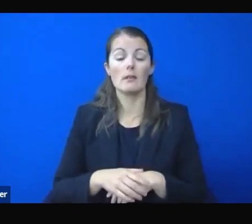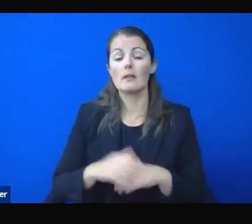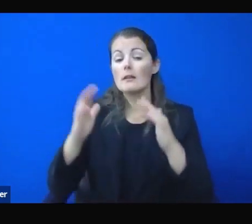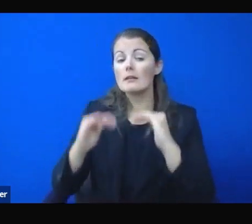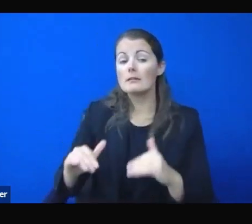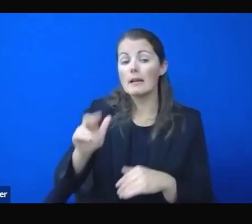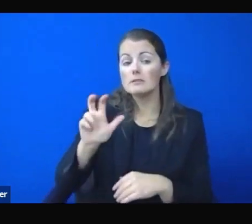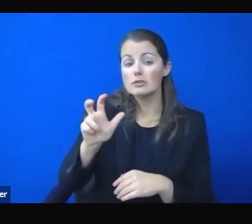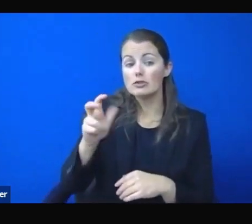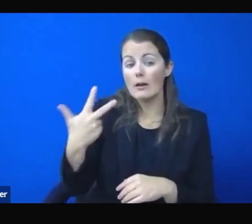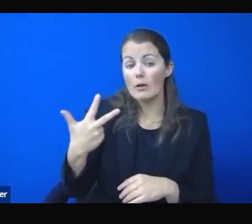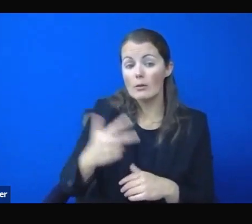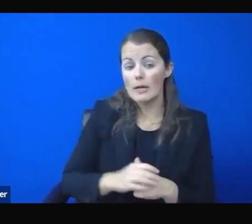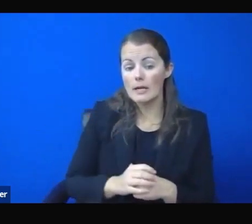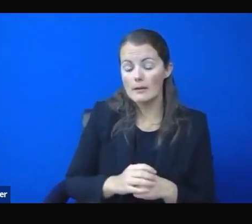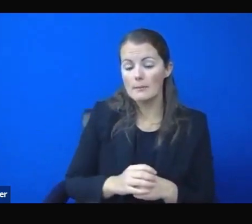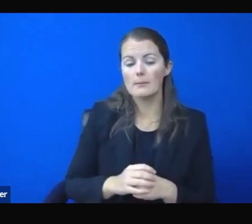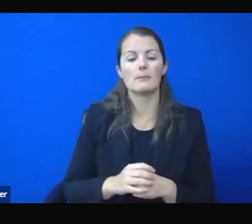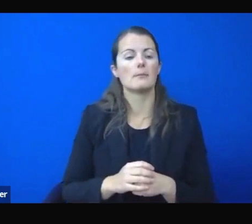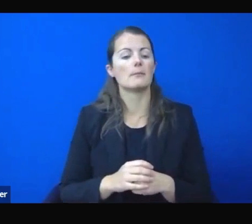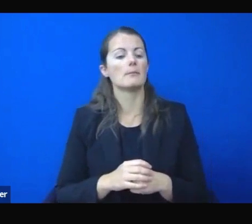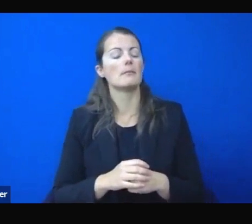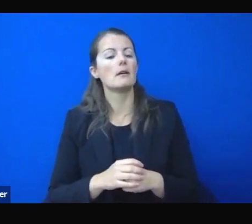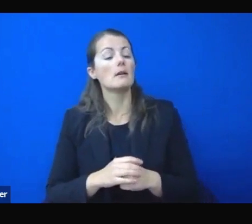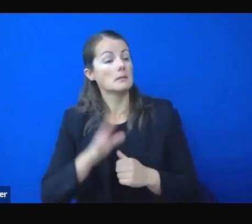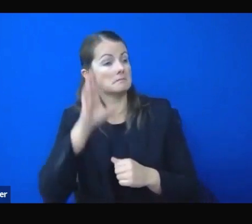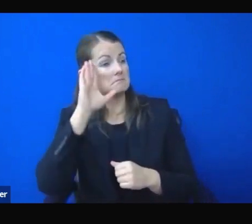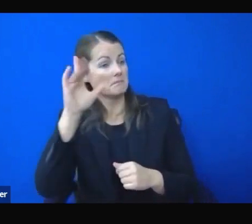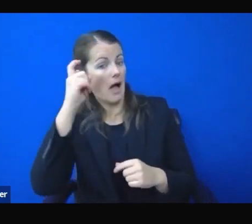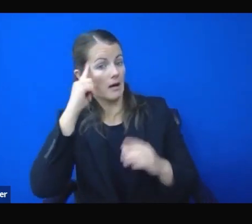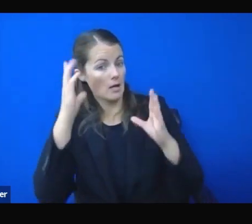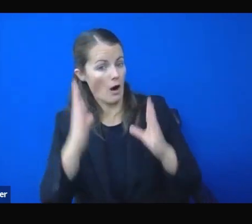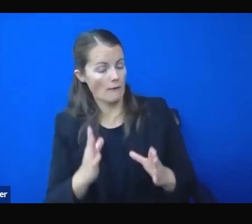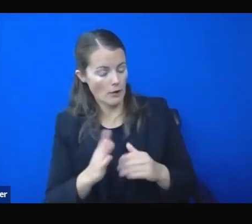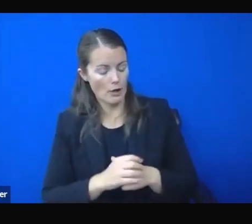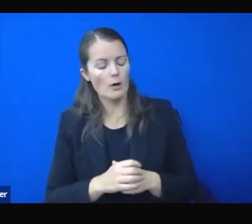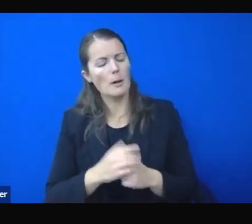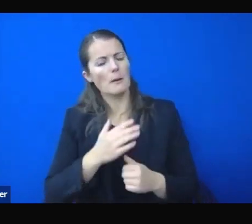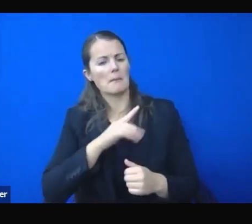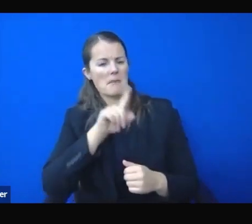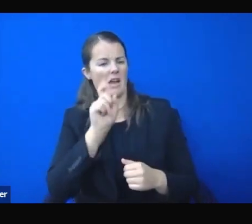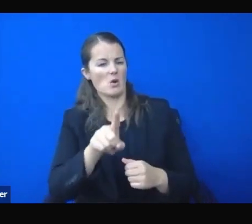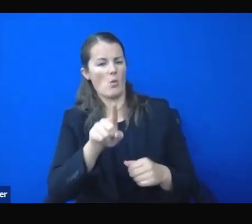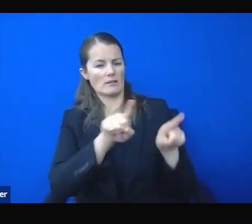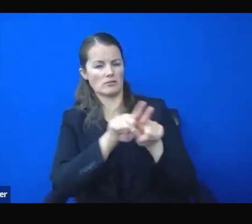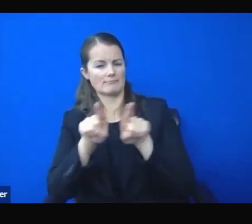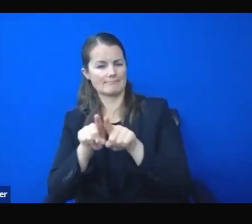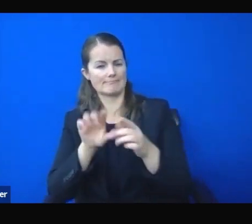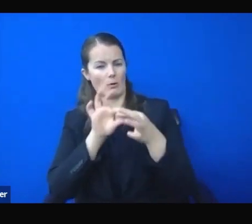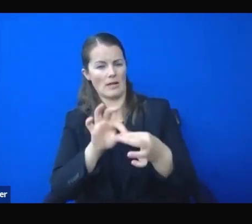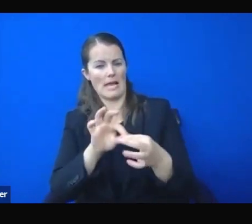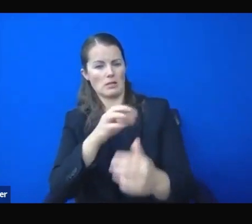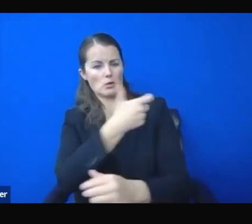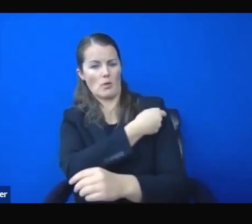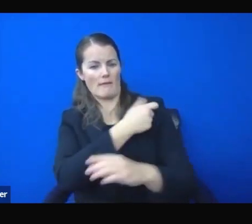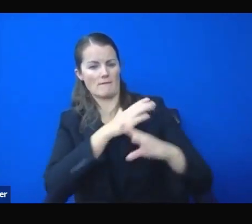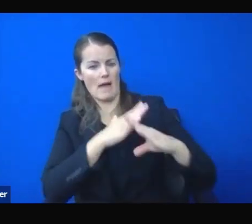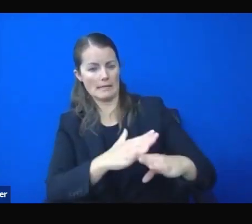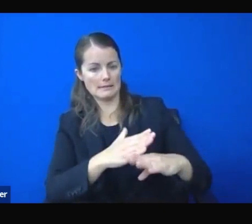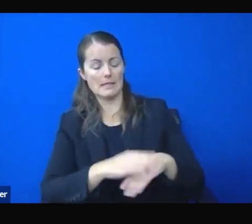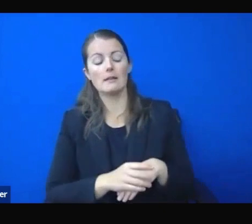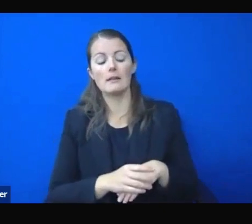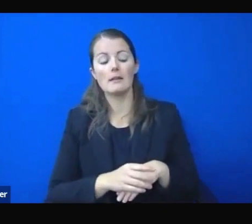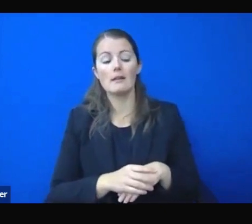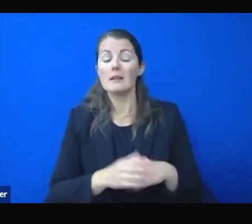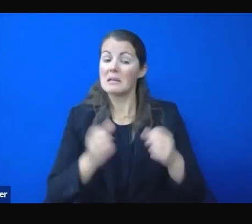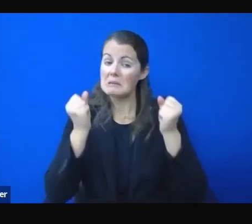Thank you so much for the time. My question is also vaccine-related. As you know, there's still some people who don't necessarily have full trust